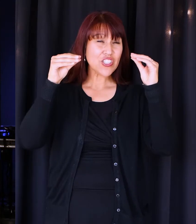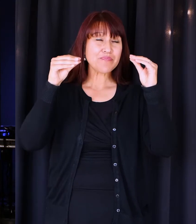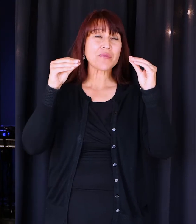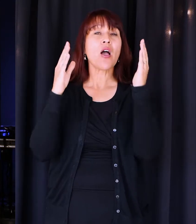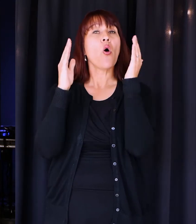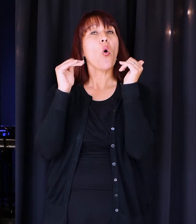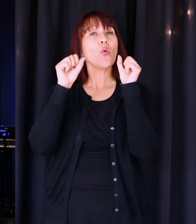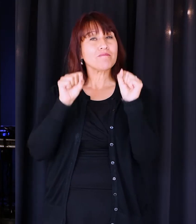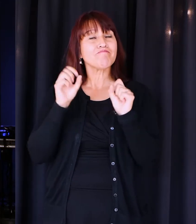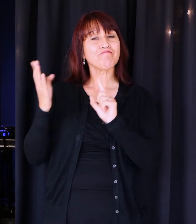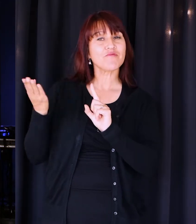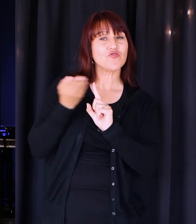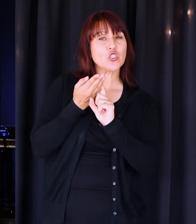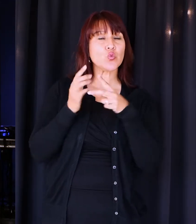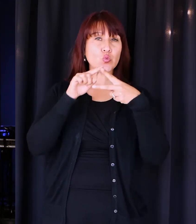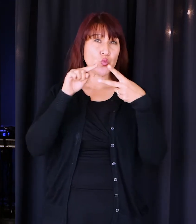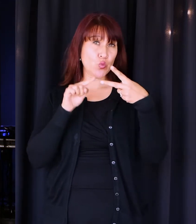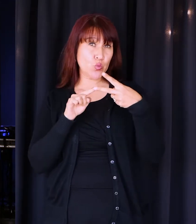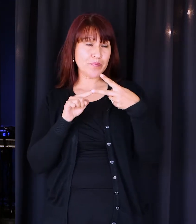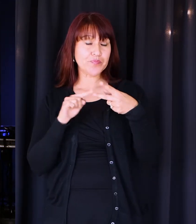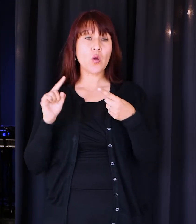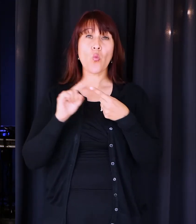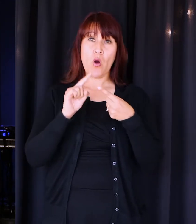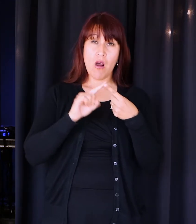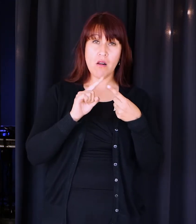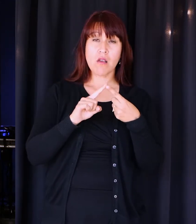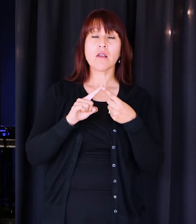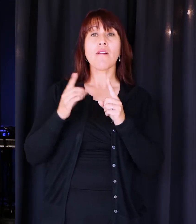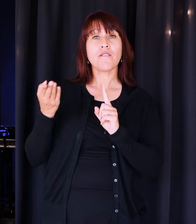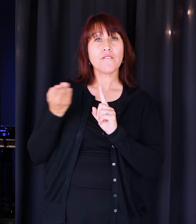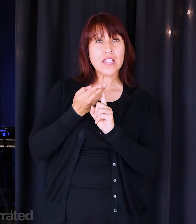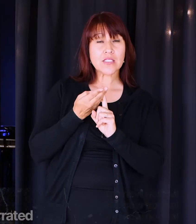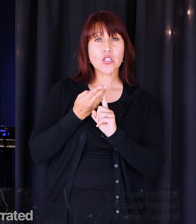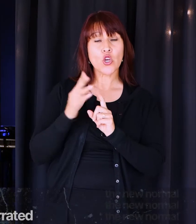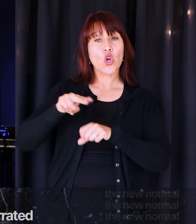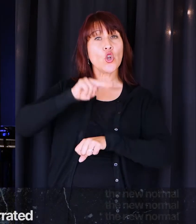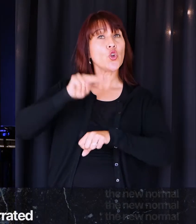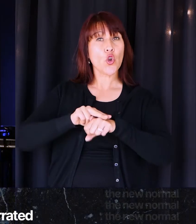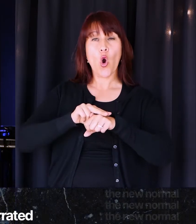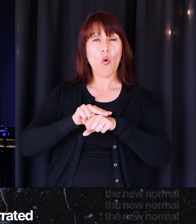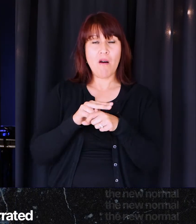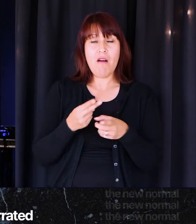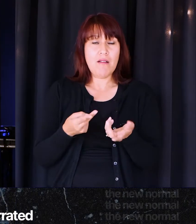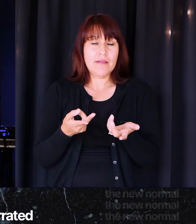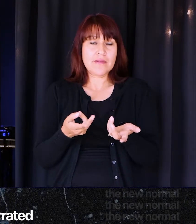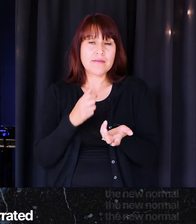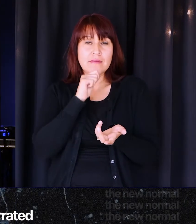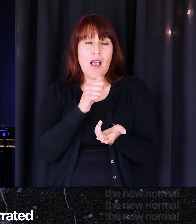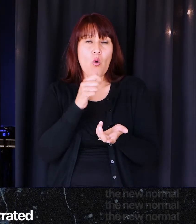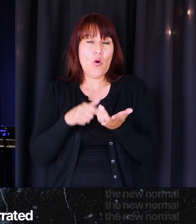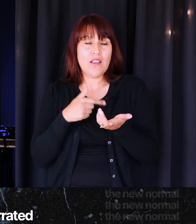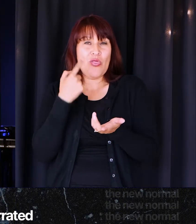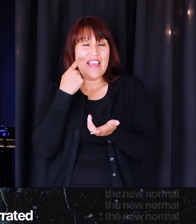that I can convince you of two things. I'm hoping, number one, that I can convince you that normal is overrated. We're going to talk